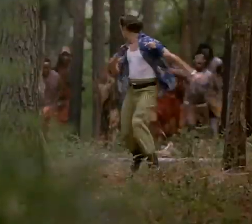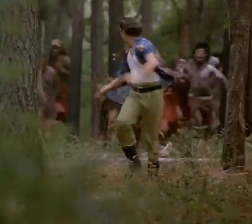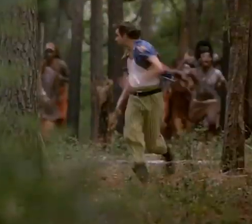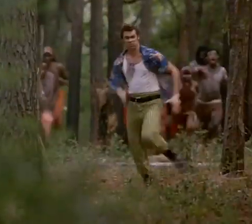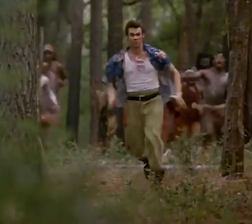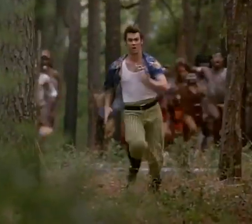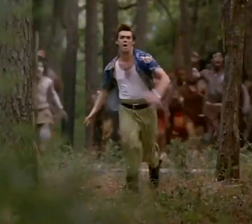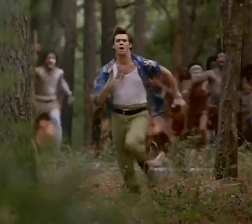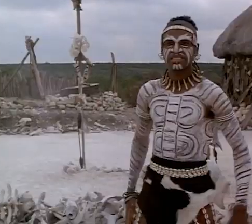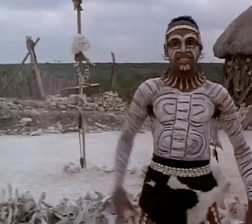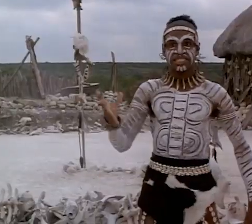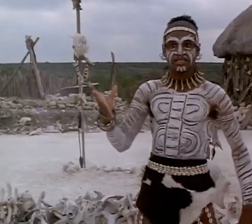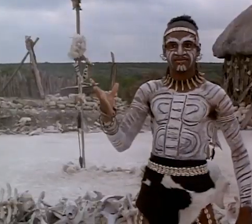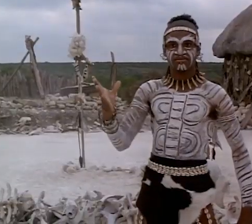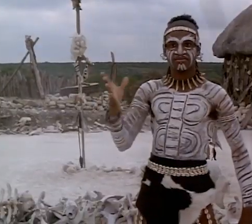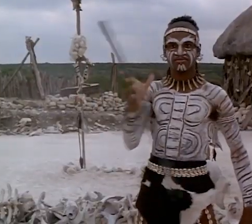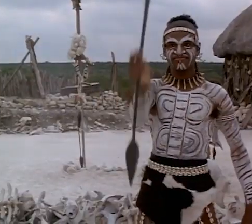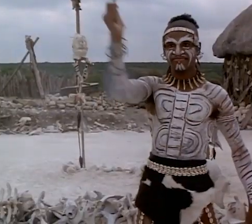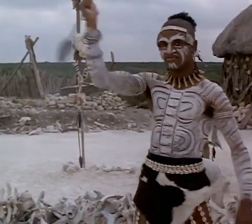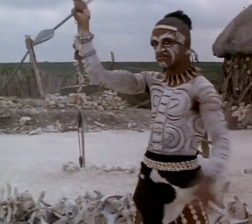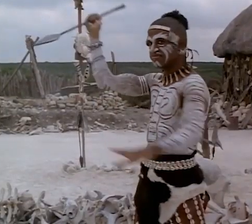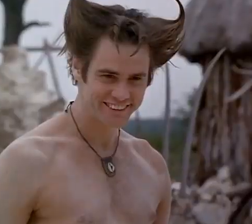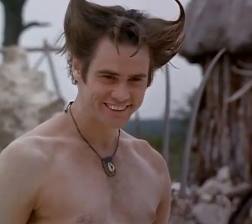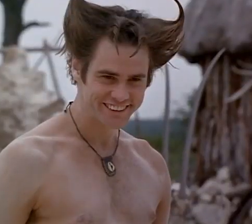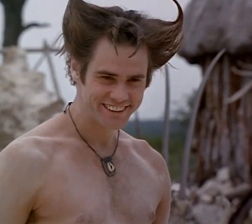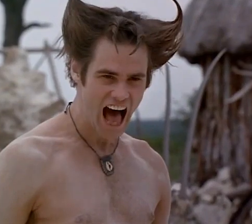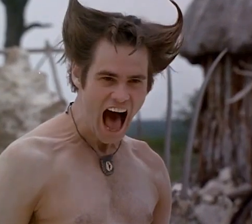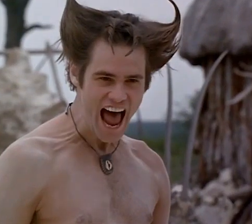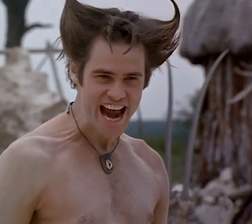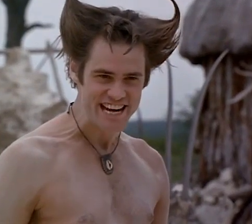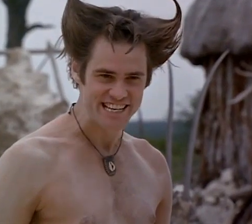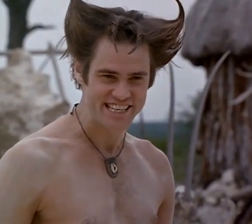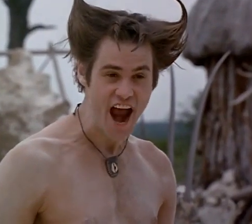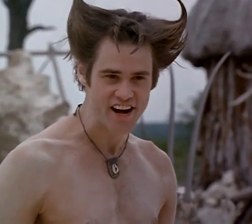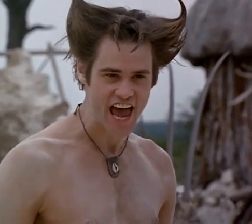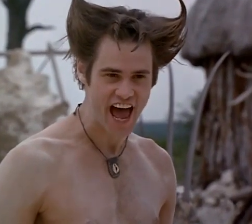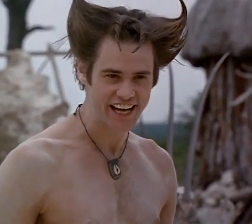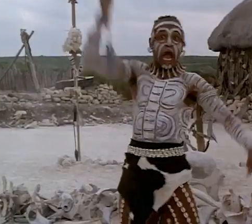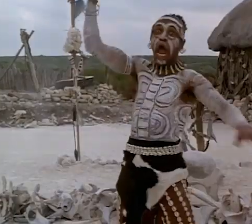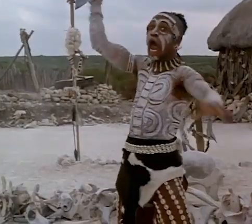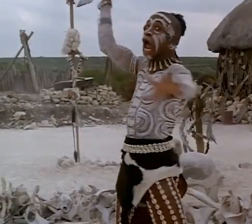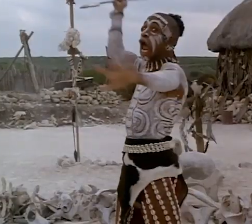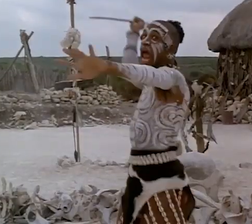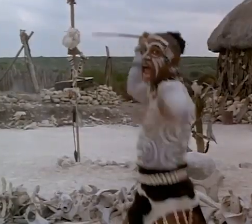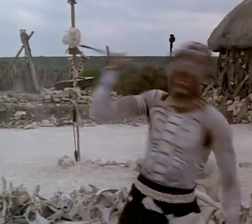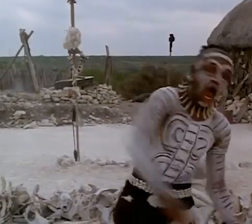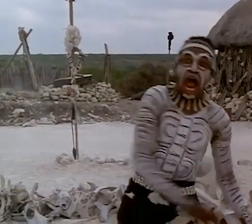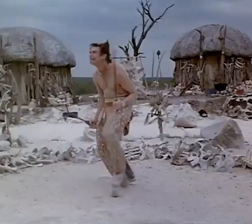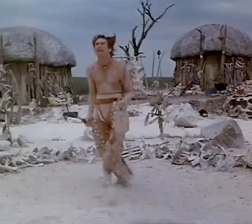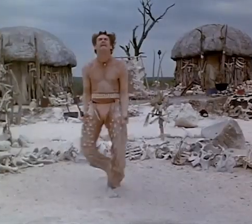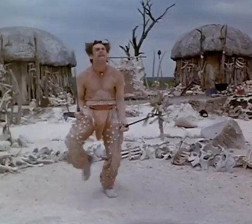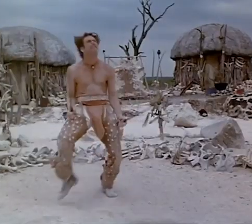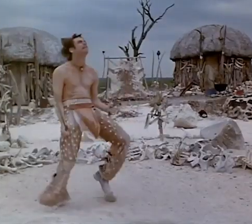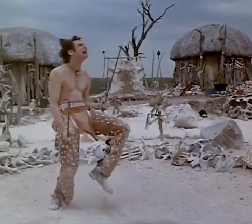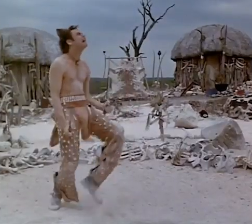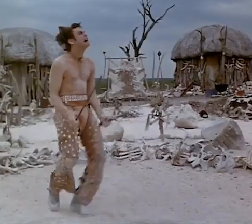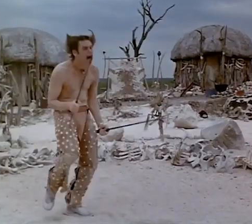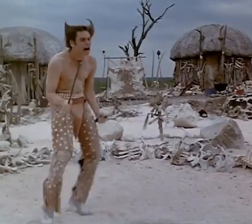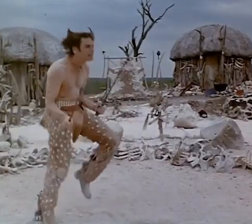safari was Jim Carrey because without his over-the-top performance here, then this movie would have been largely forgivable in